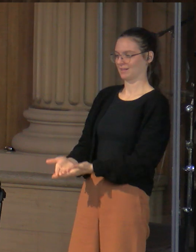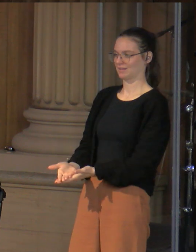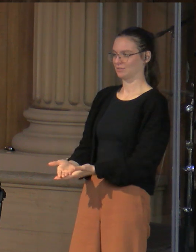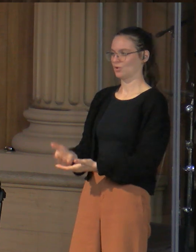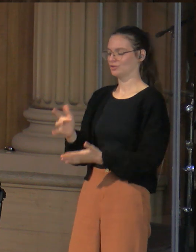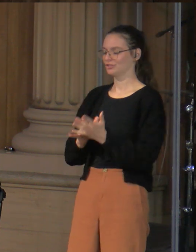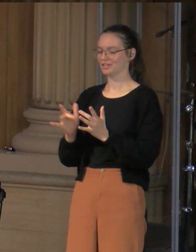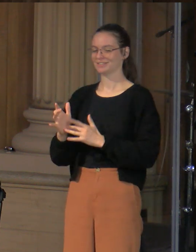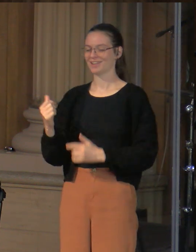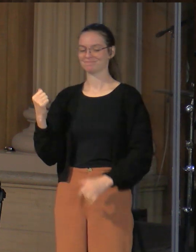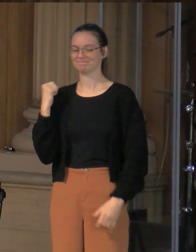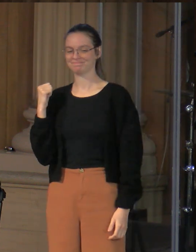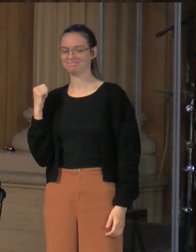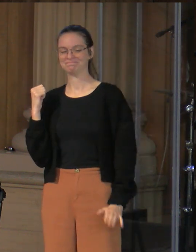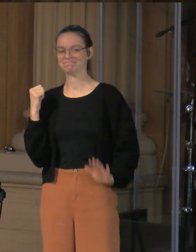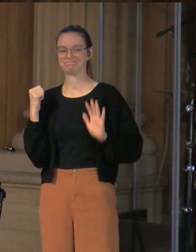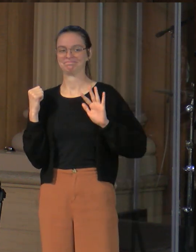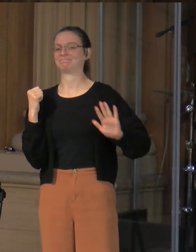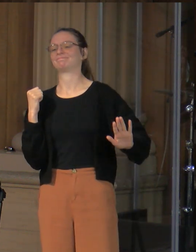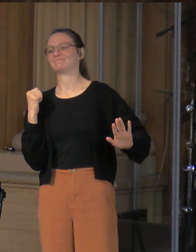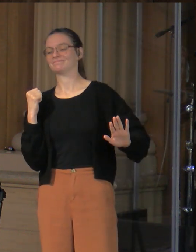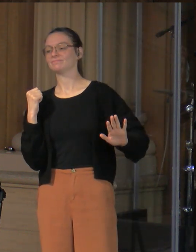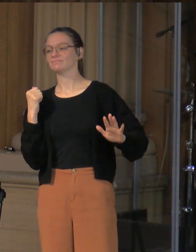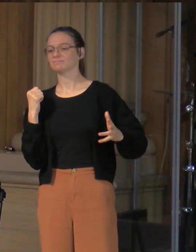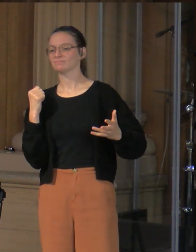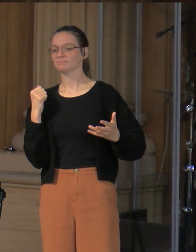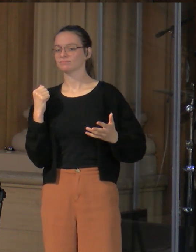Not only that, but Jesus just isn't some kind of circus performer.